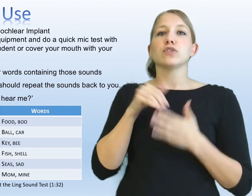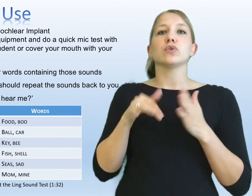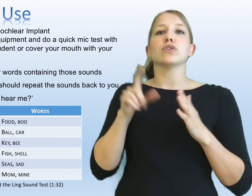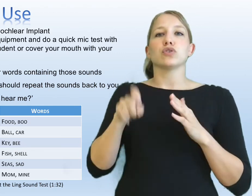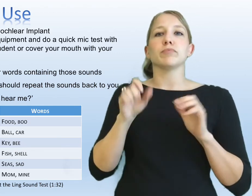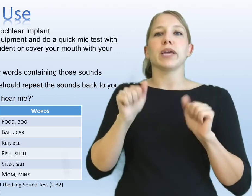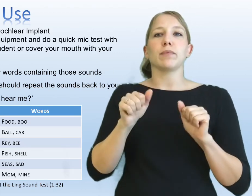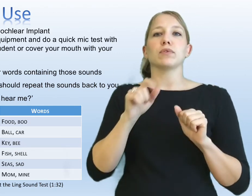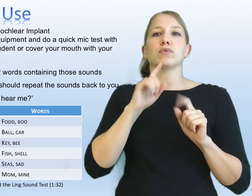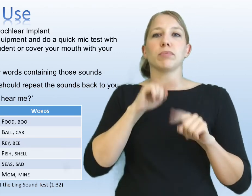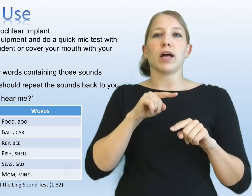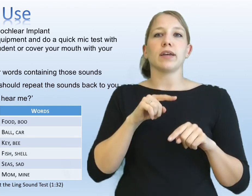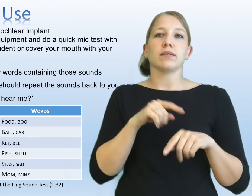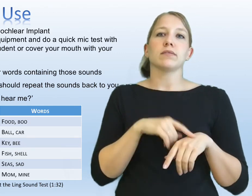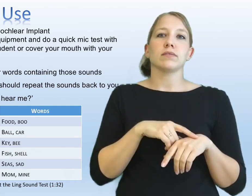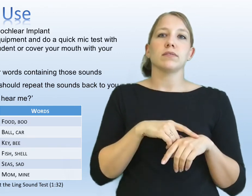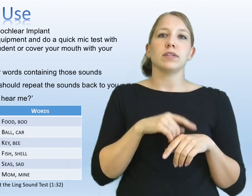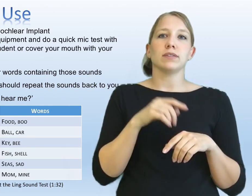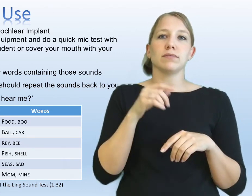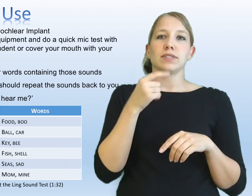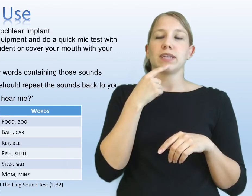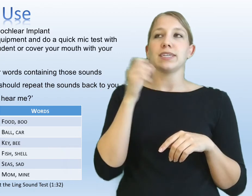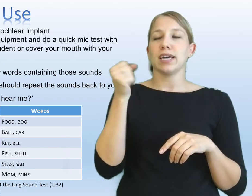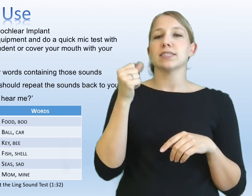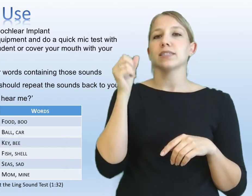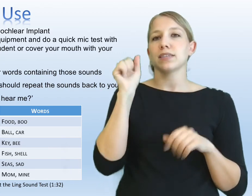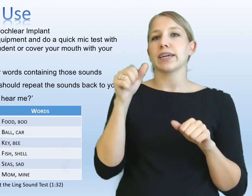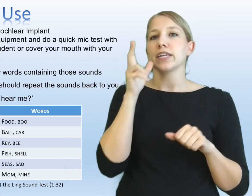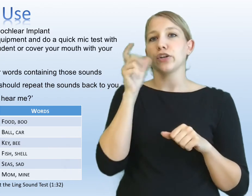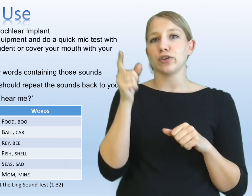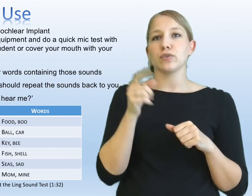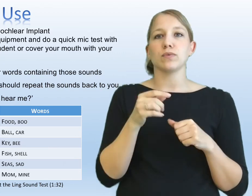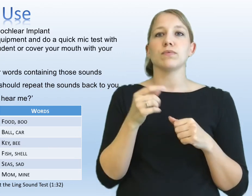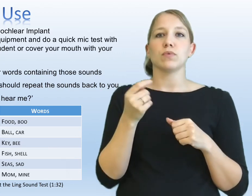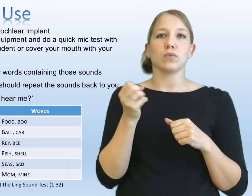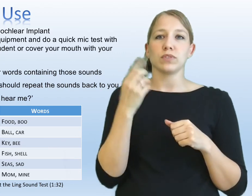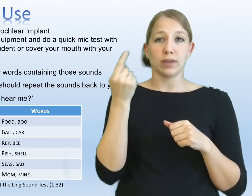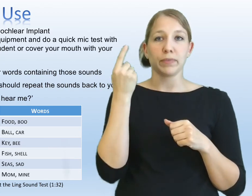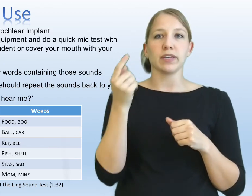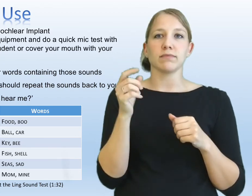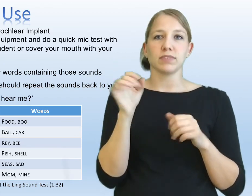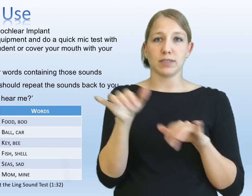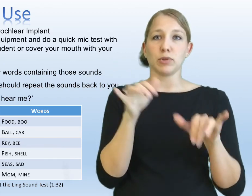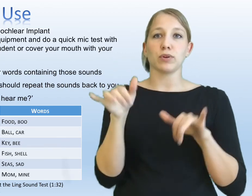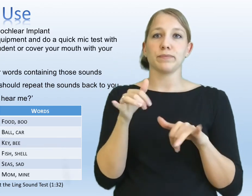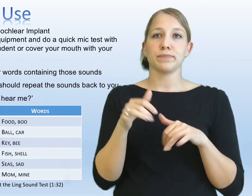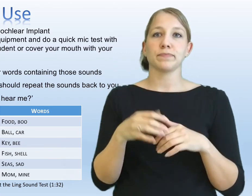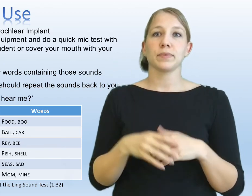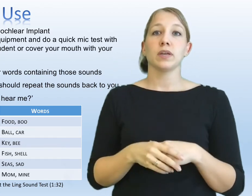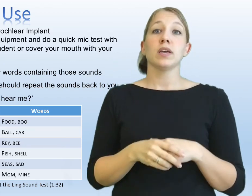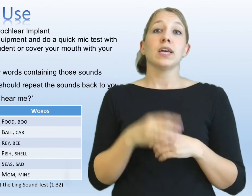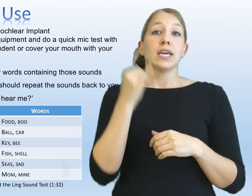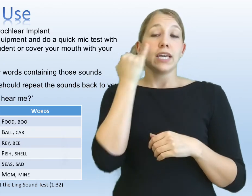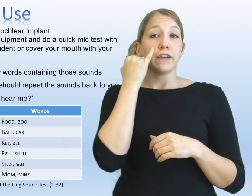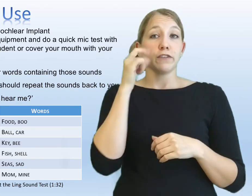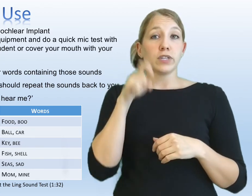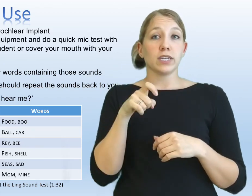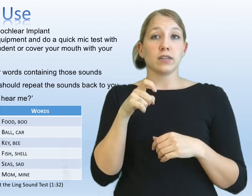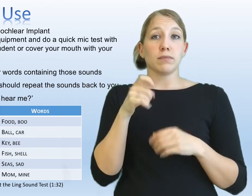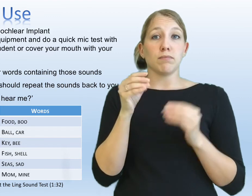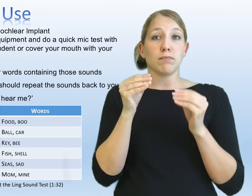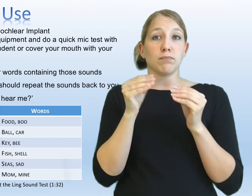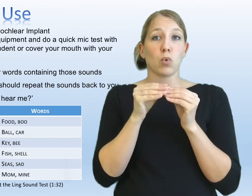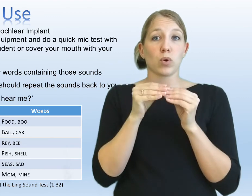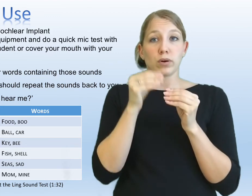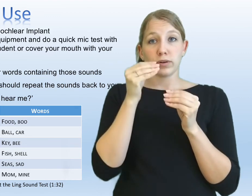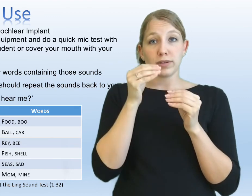The student should be able to reply and say, yes, I can hear you or something similar. If you